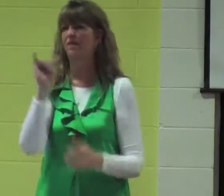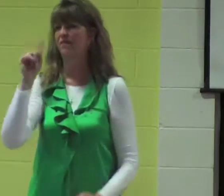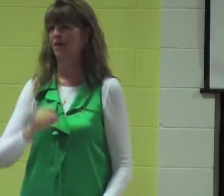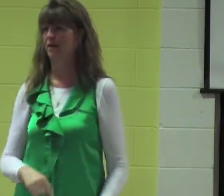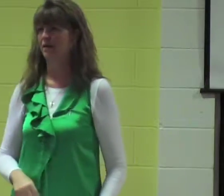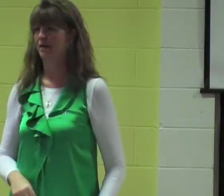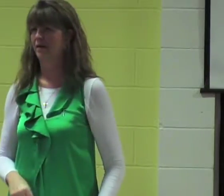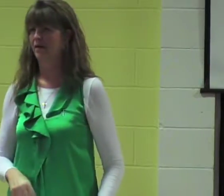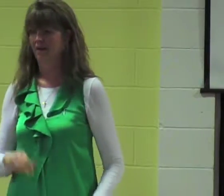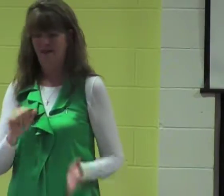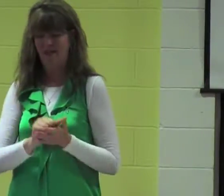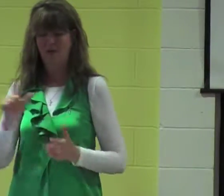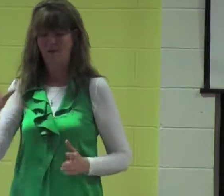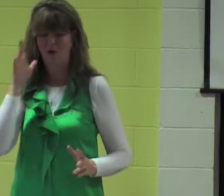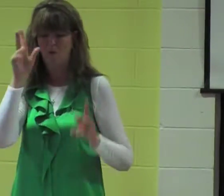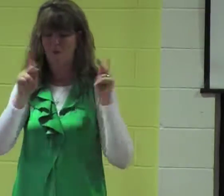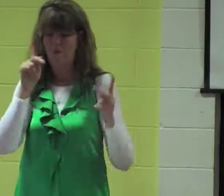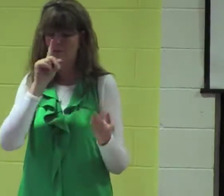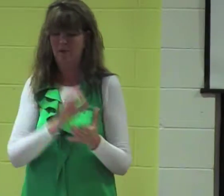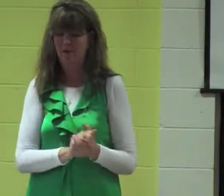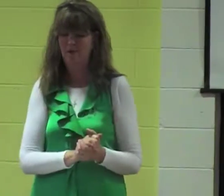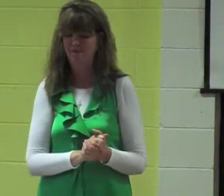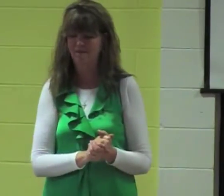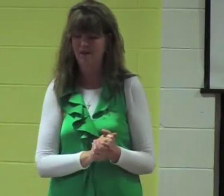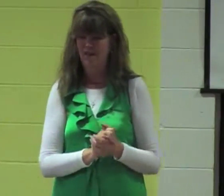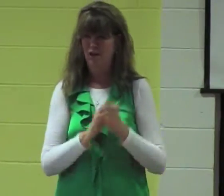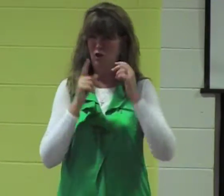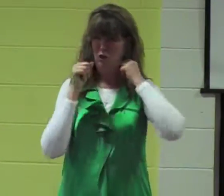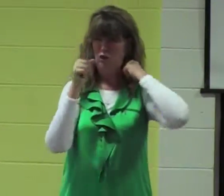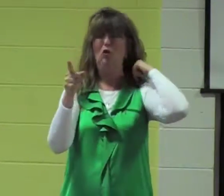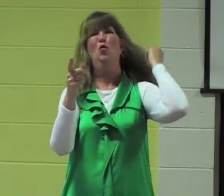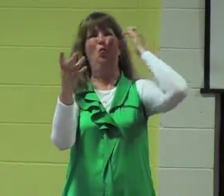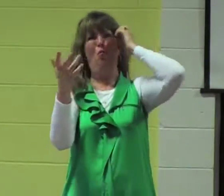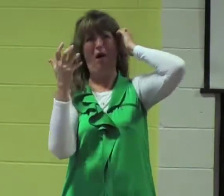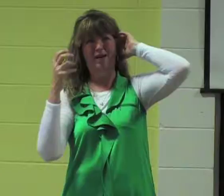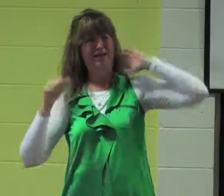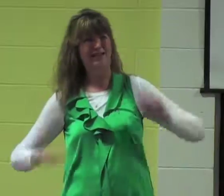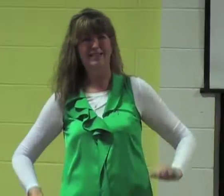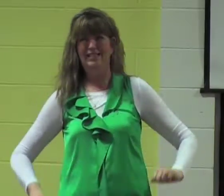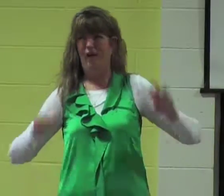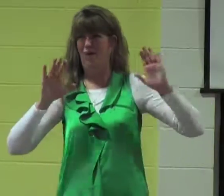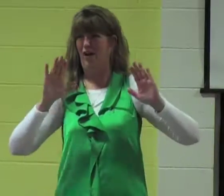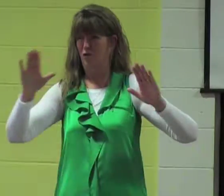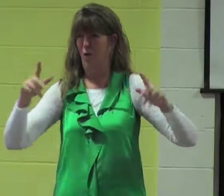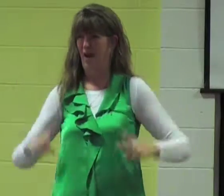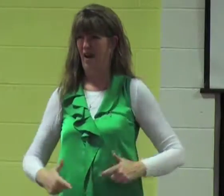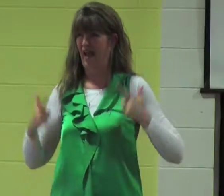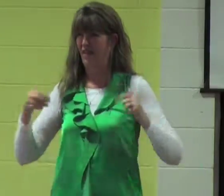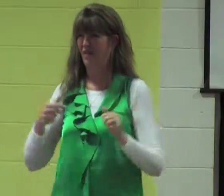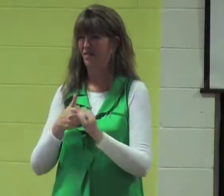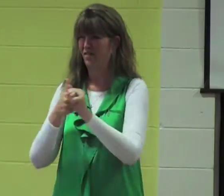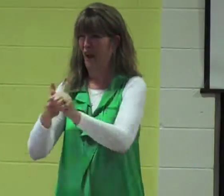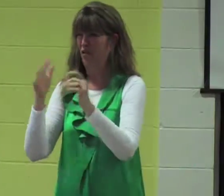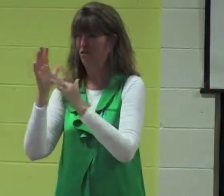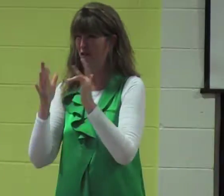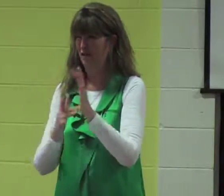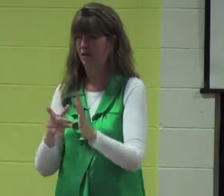That's what the world would believe. Only a moron would believe the story of being a self